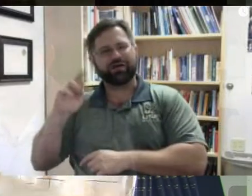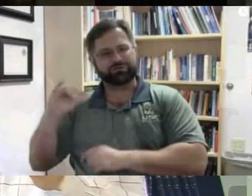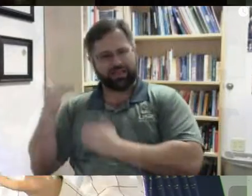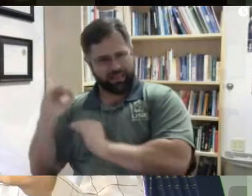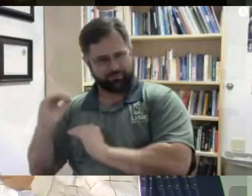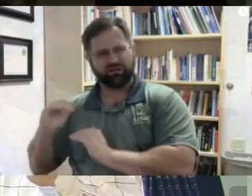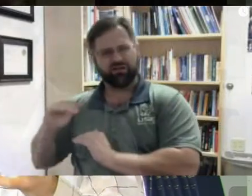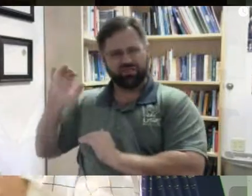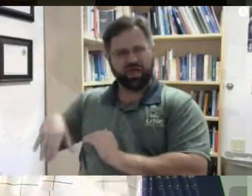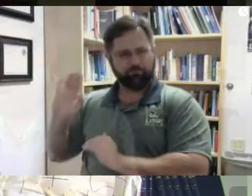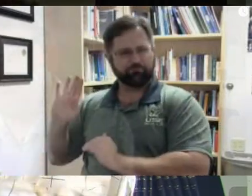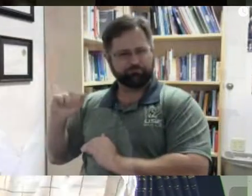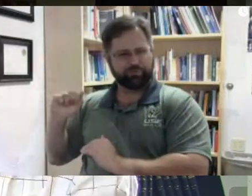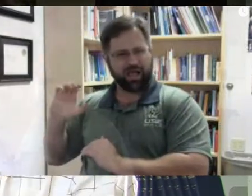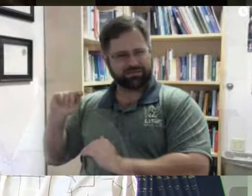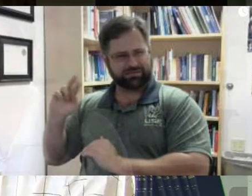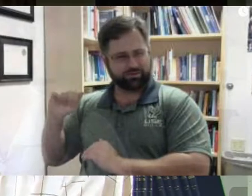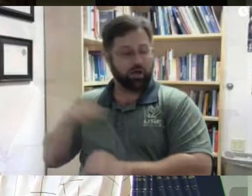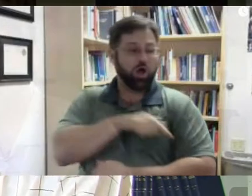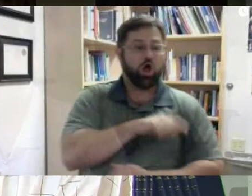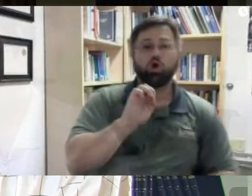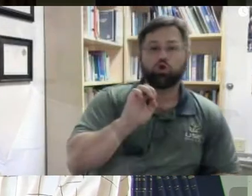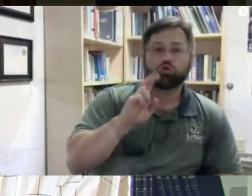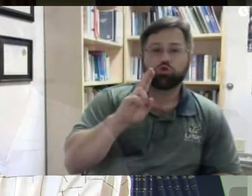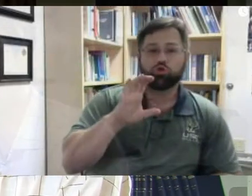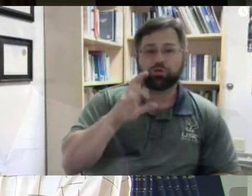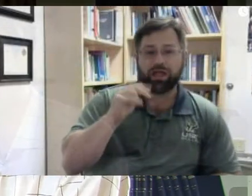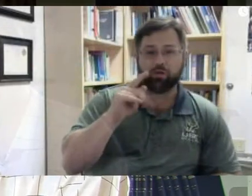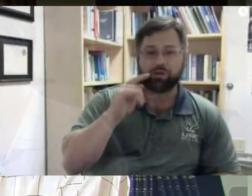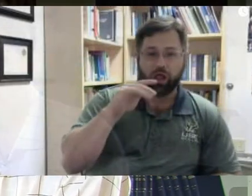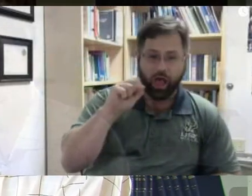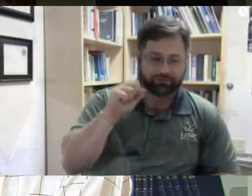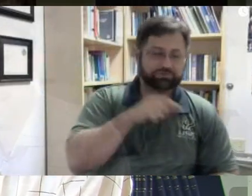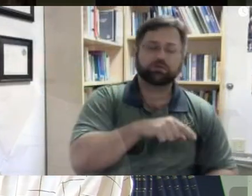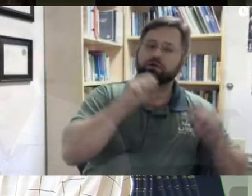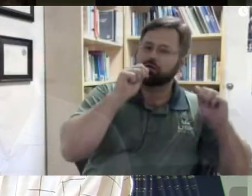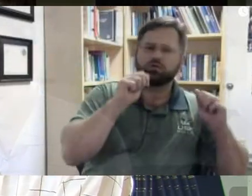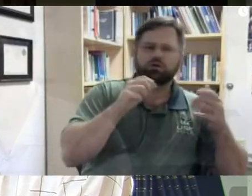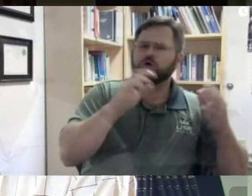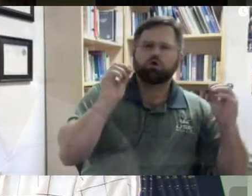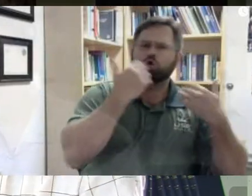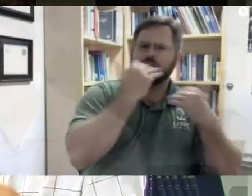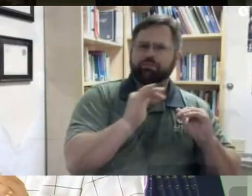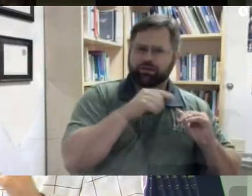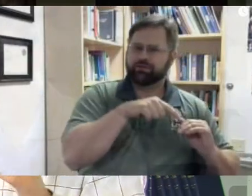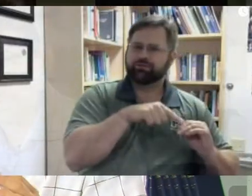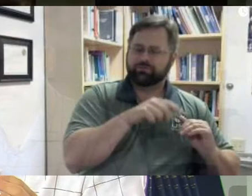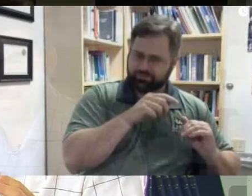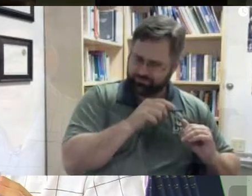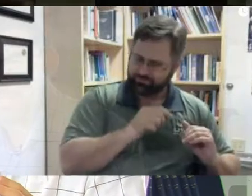able to expand and swell and accumulate DNA. And they're not limited in energy. And that gives also a